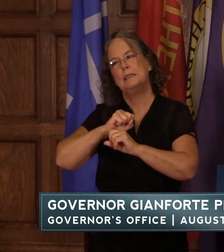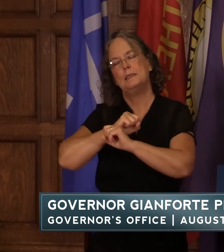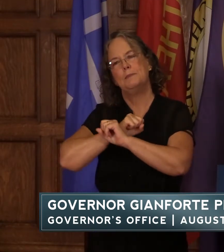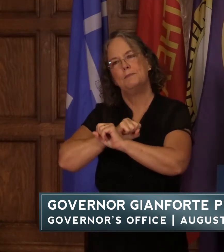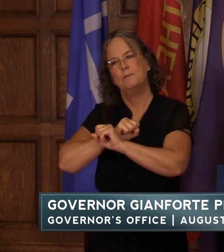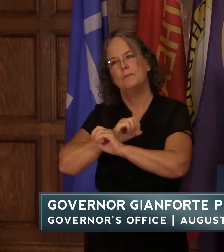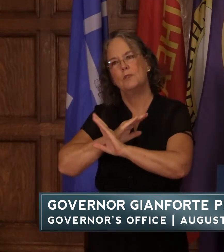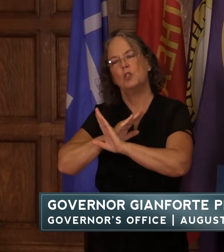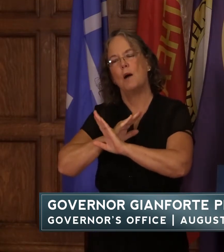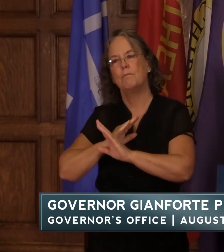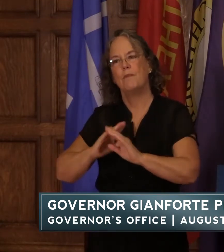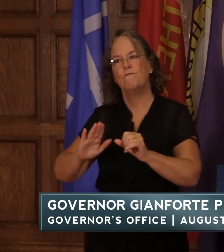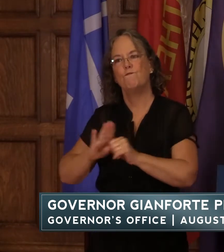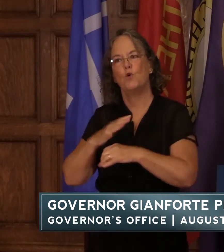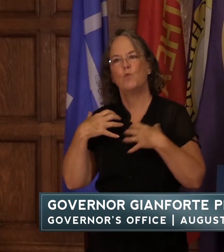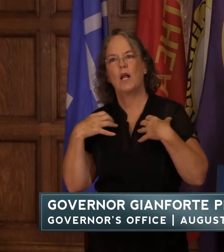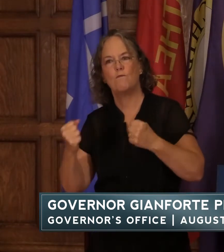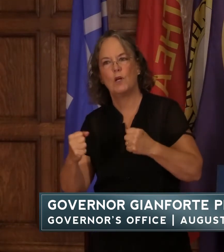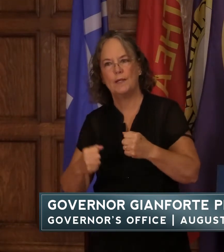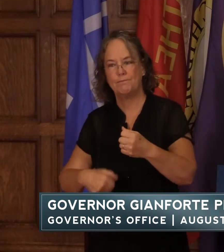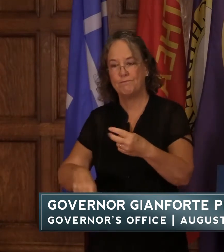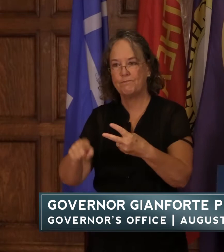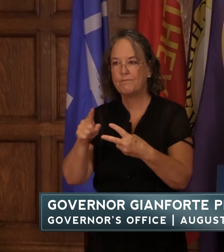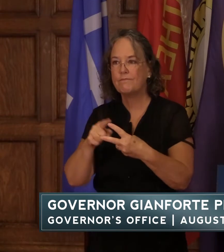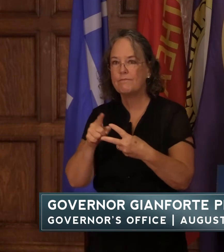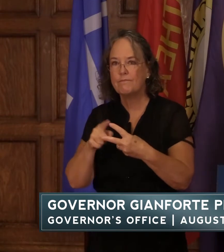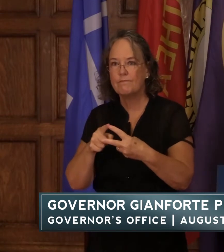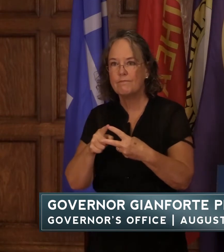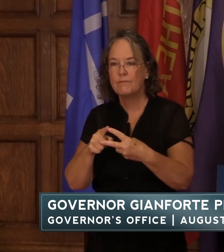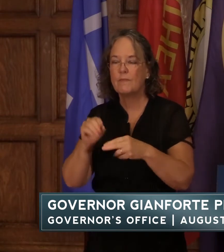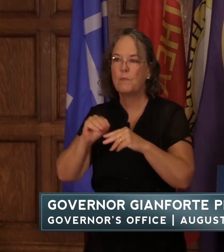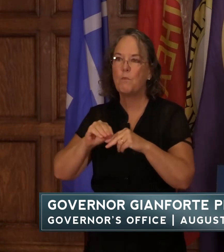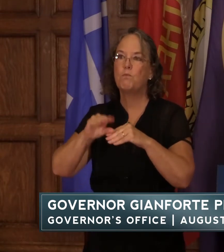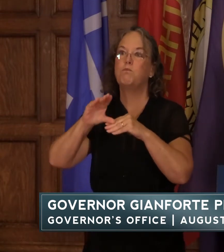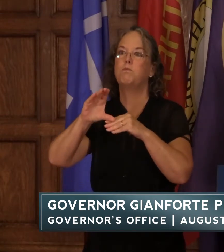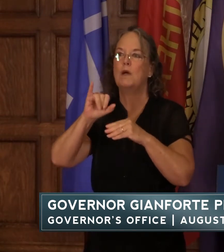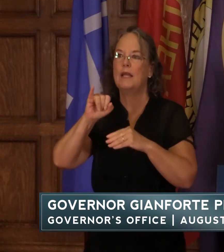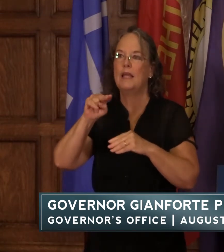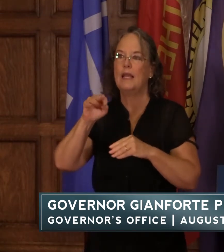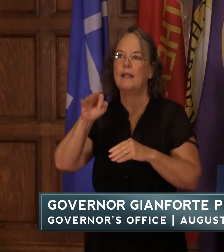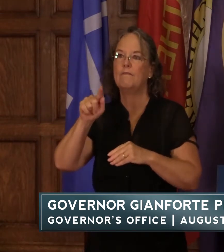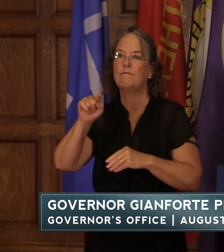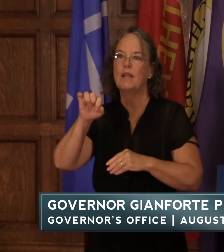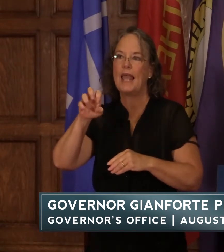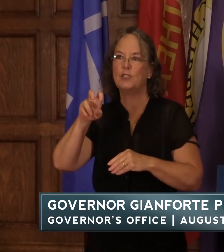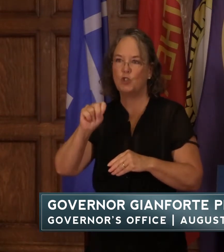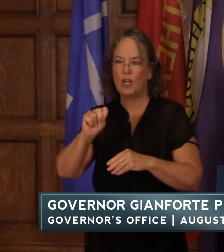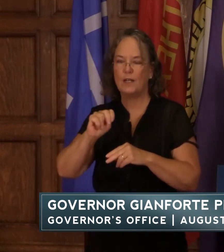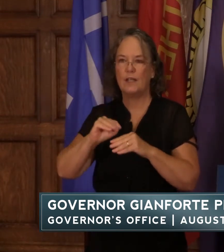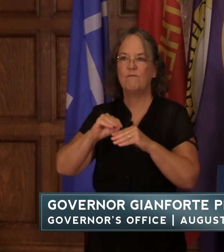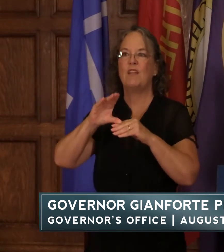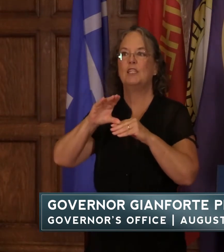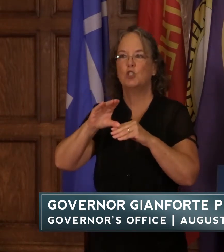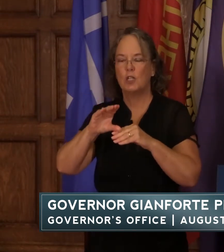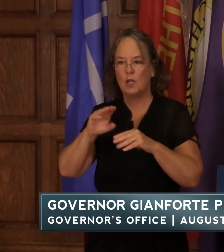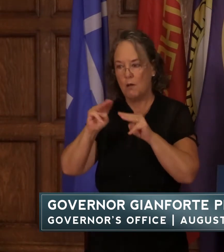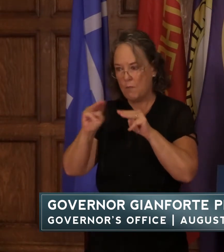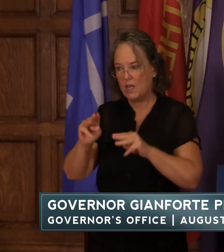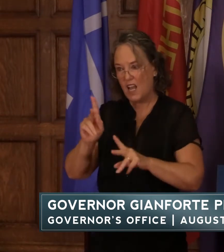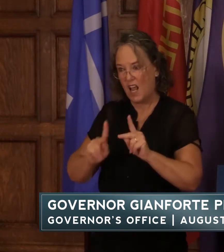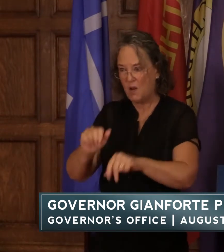full recovery the first is inflation montanans work hard for what they earn